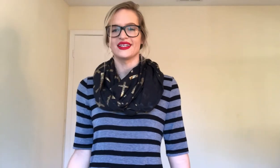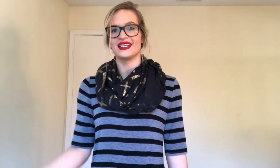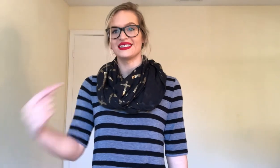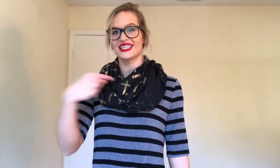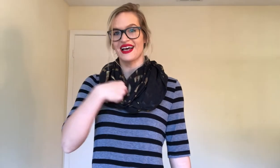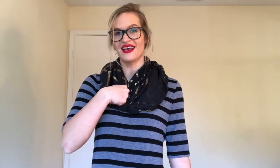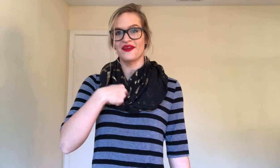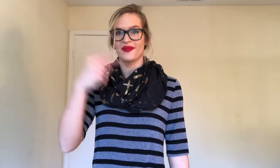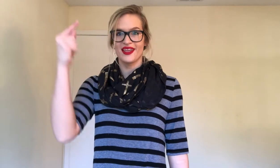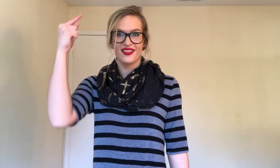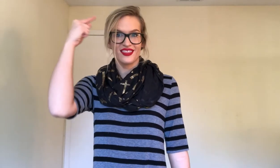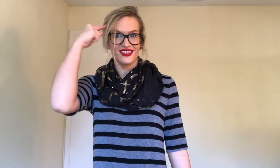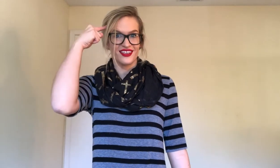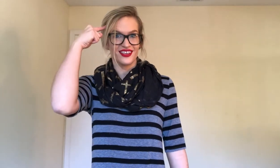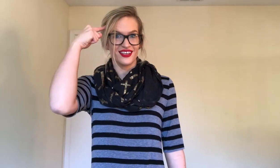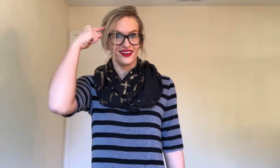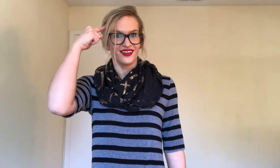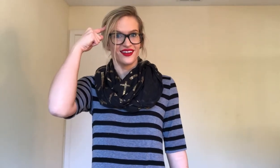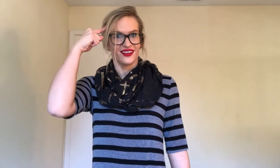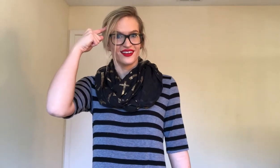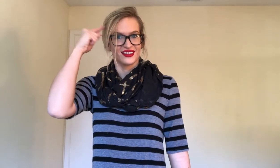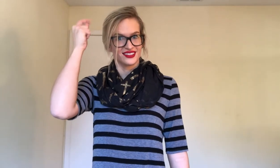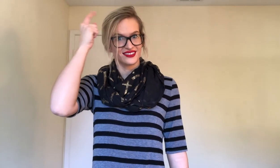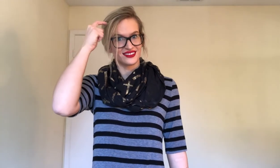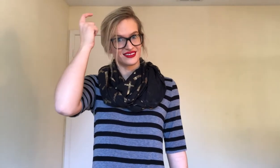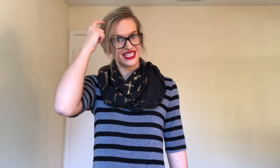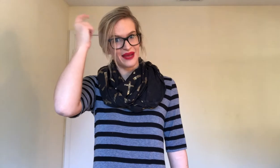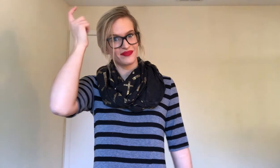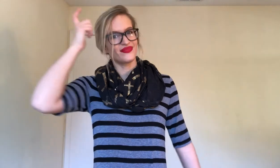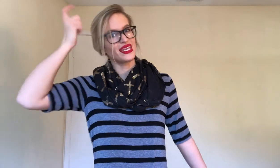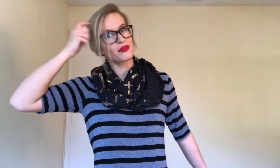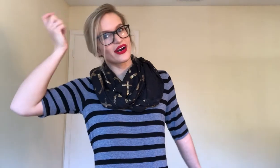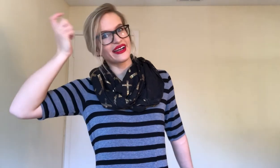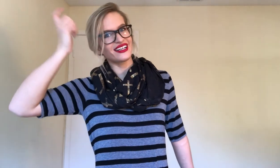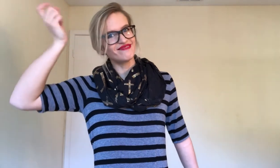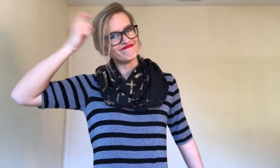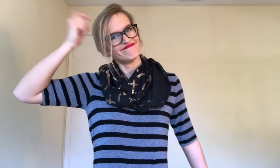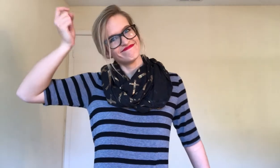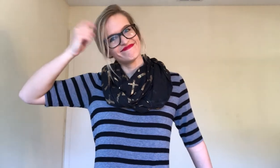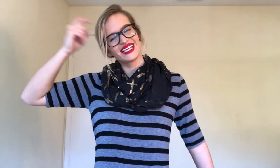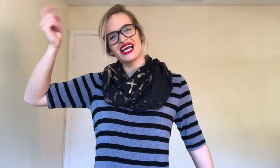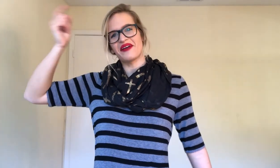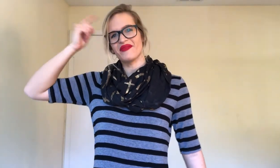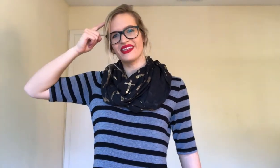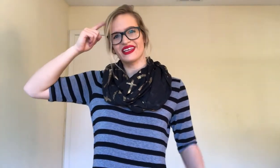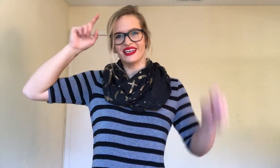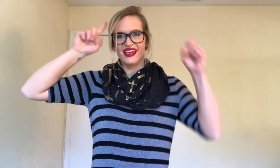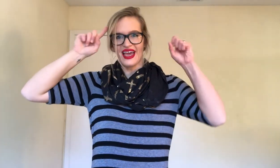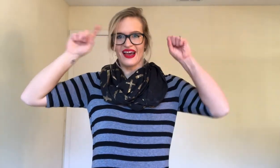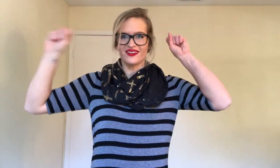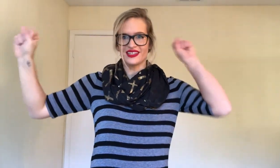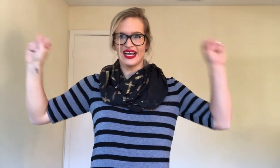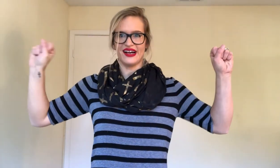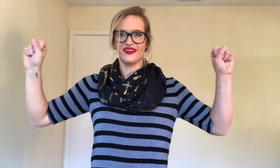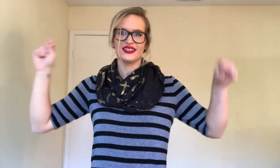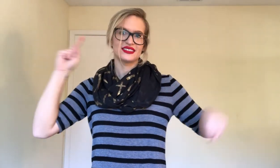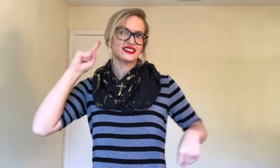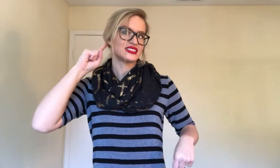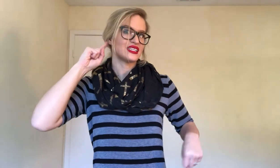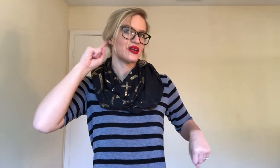And then. It's. I'm. Thinking. Tap. Your brain. I'm thinking. Out loud. So let's kind of